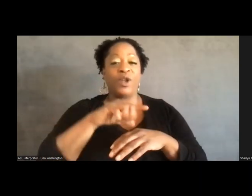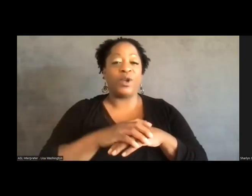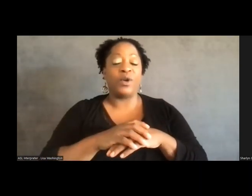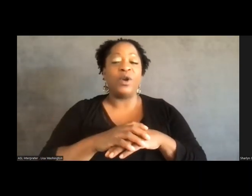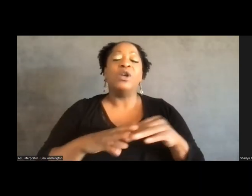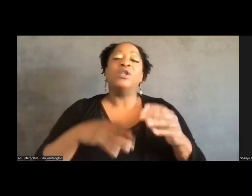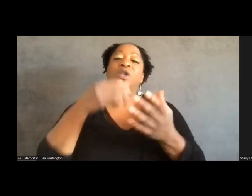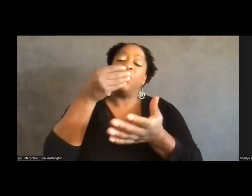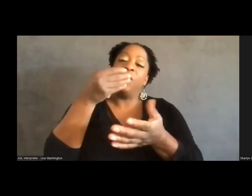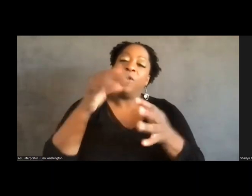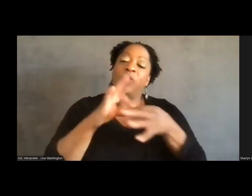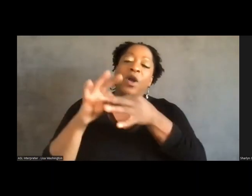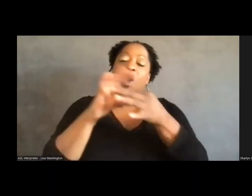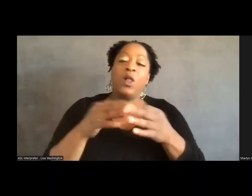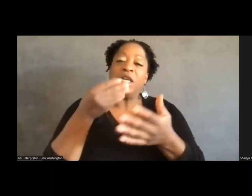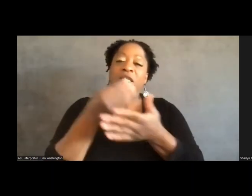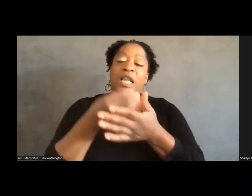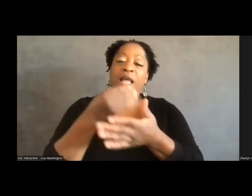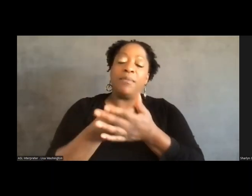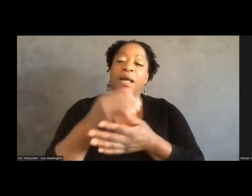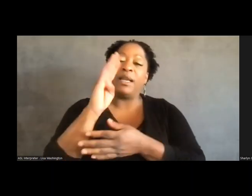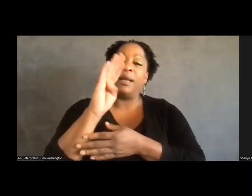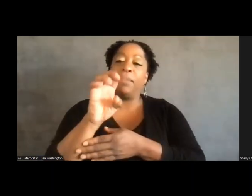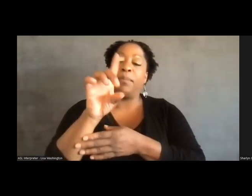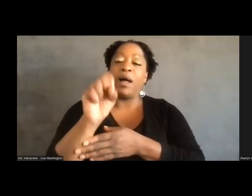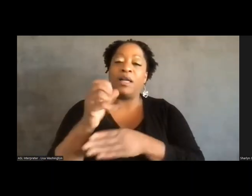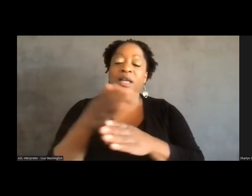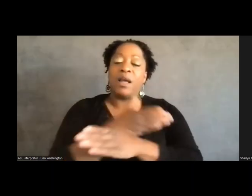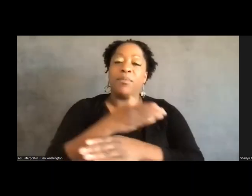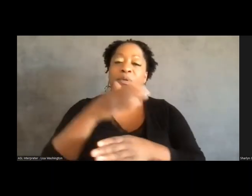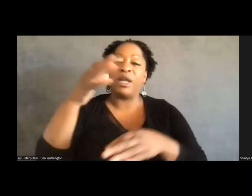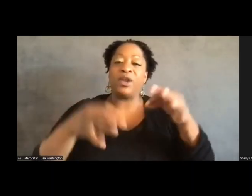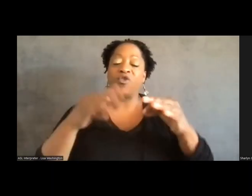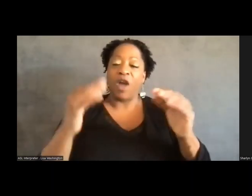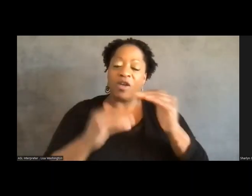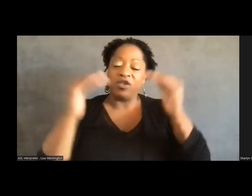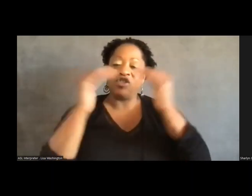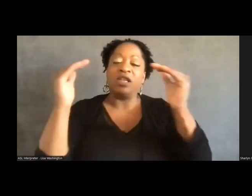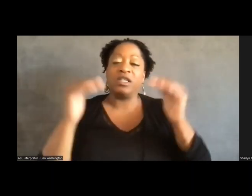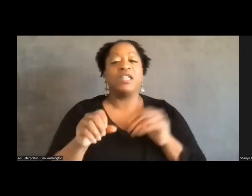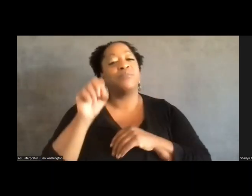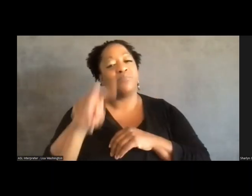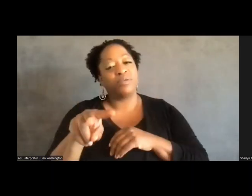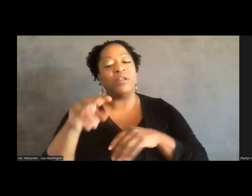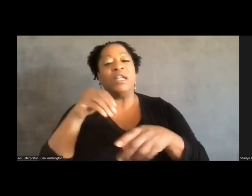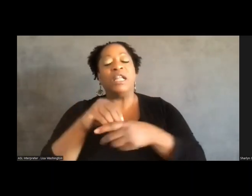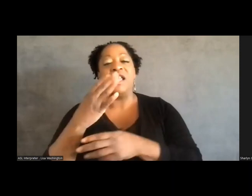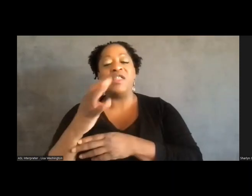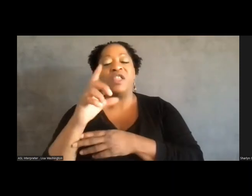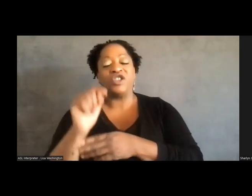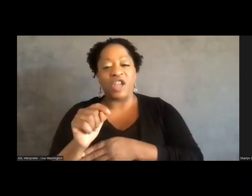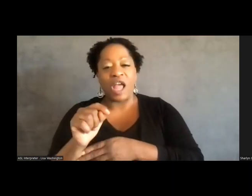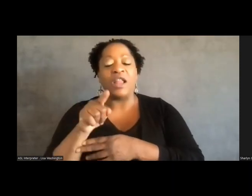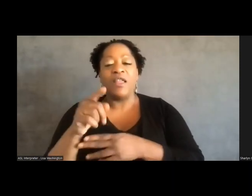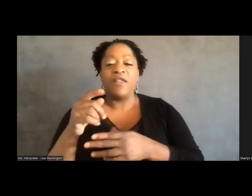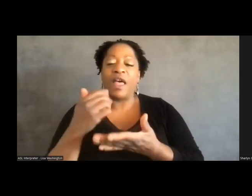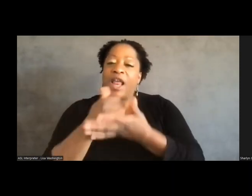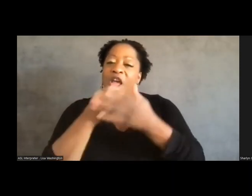Money Bond and the Illinois Network for Pretrial Justice, which are the coalitions that built this campaign and